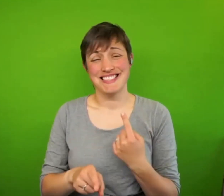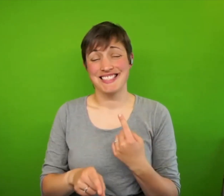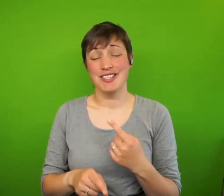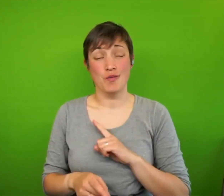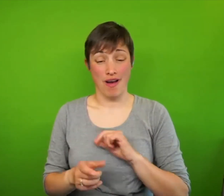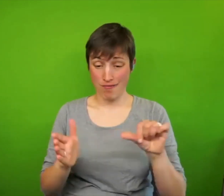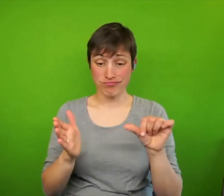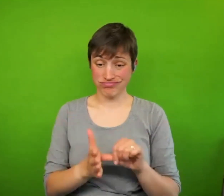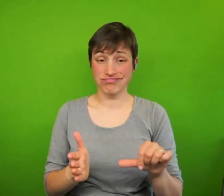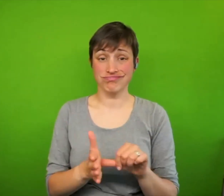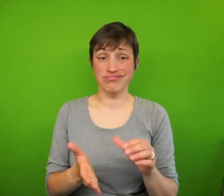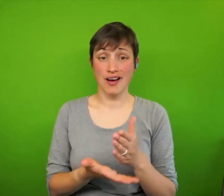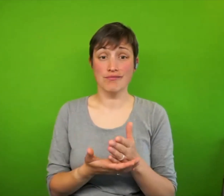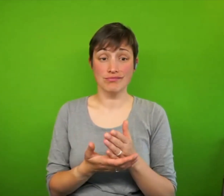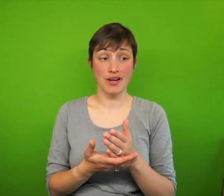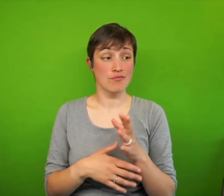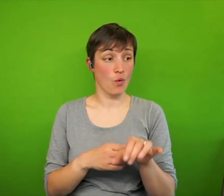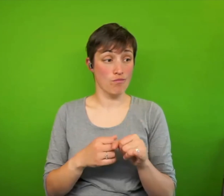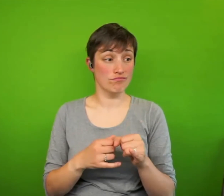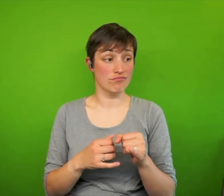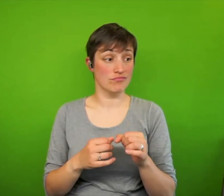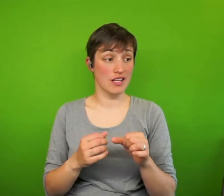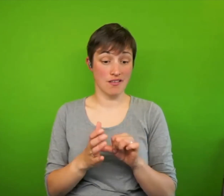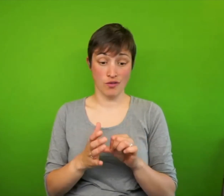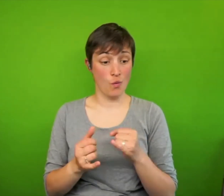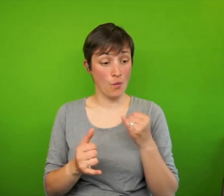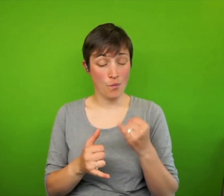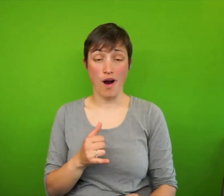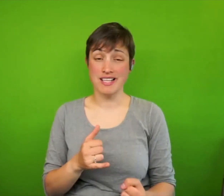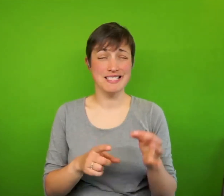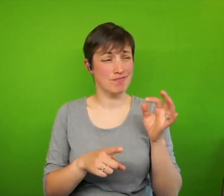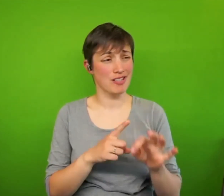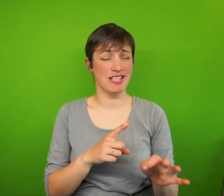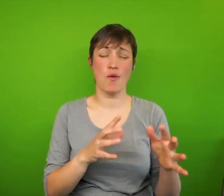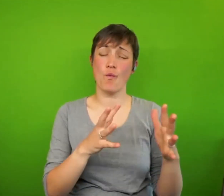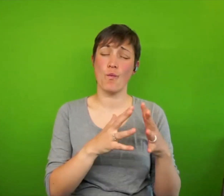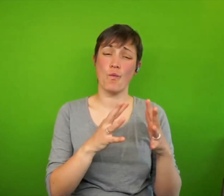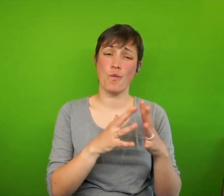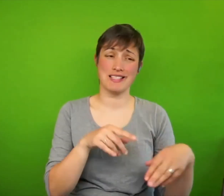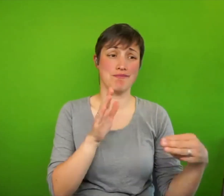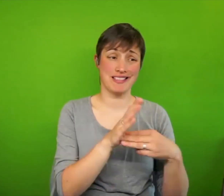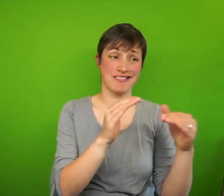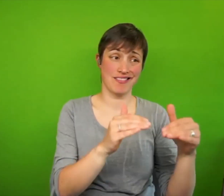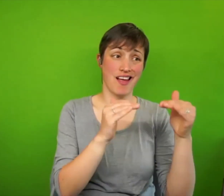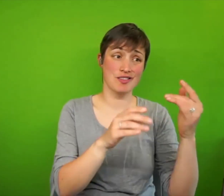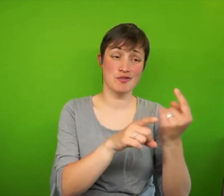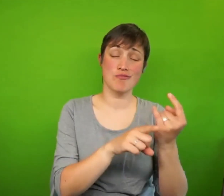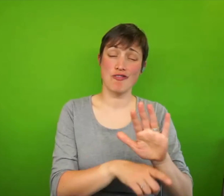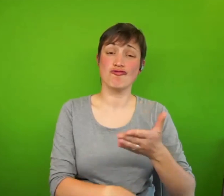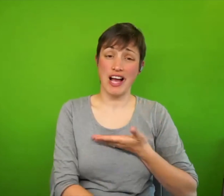becoming increasingly difficult at the Westminster level to, to talk about rights.